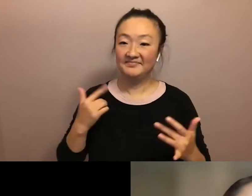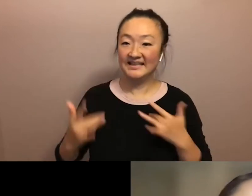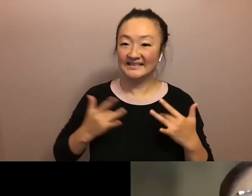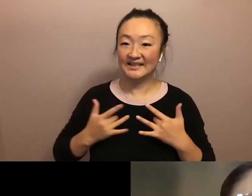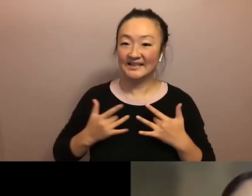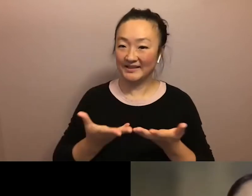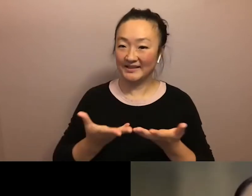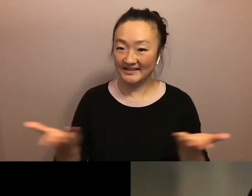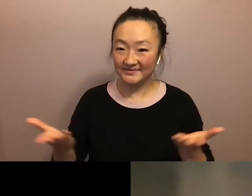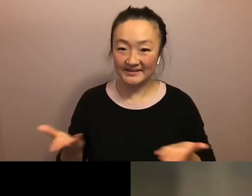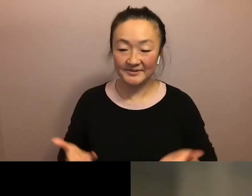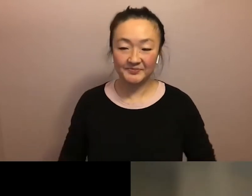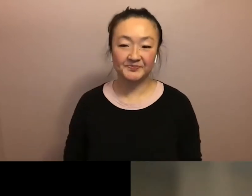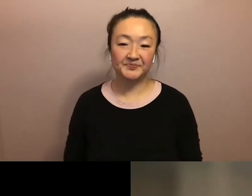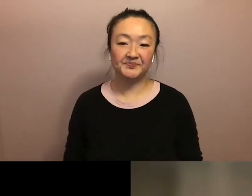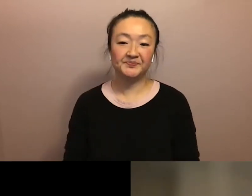here.